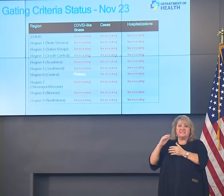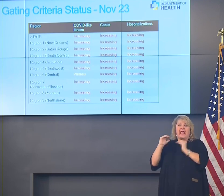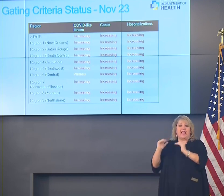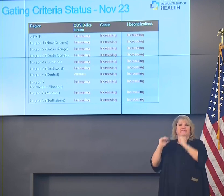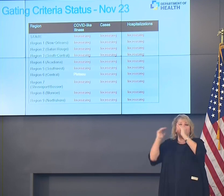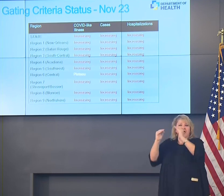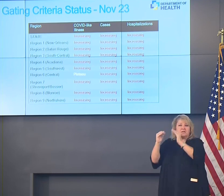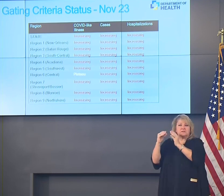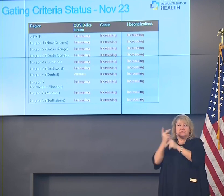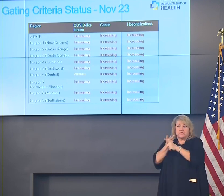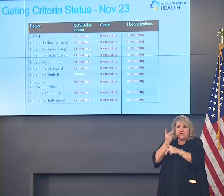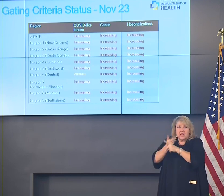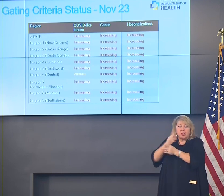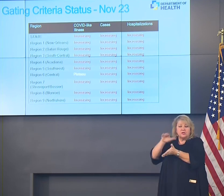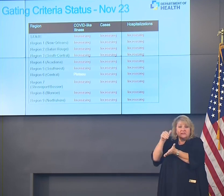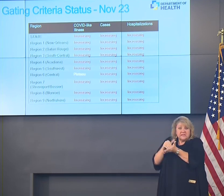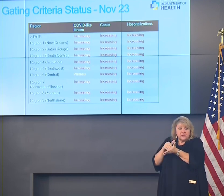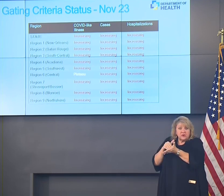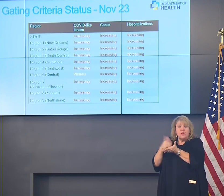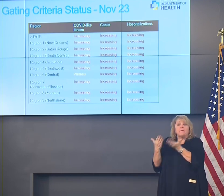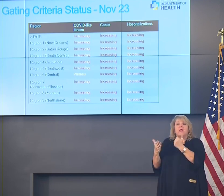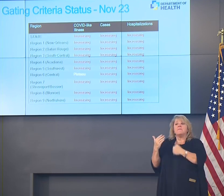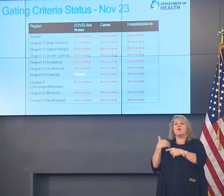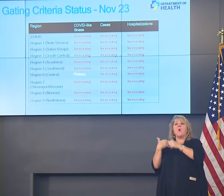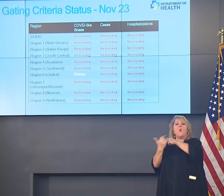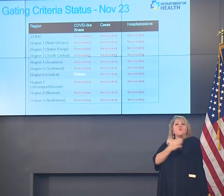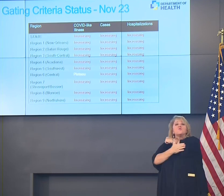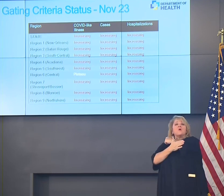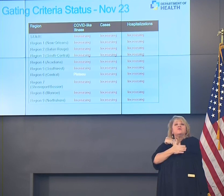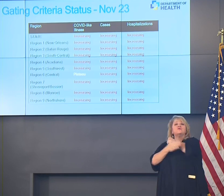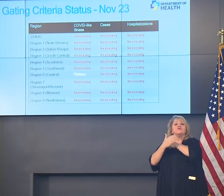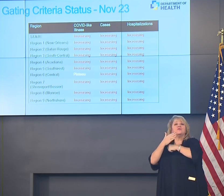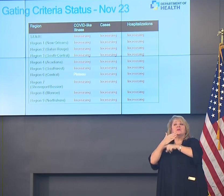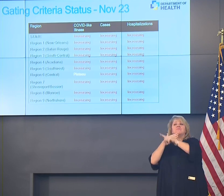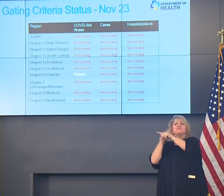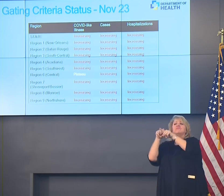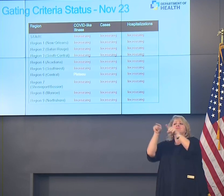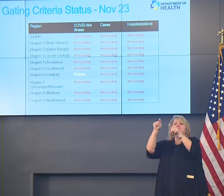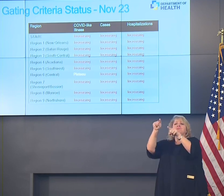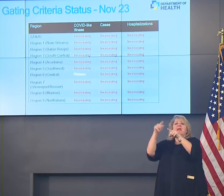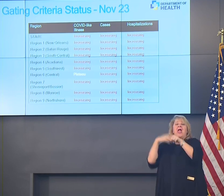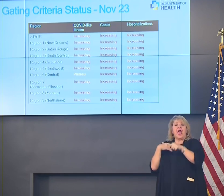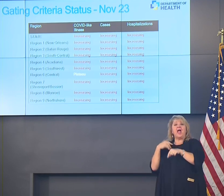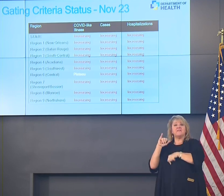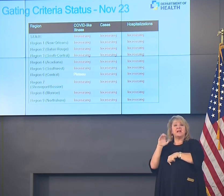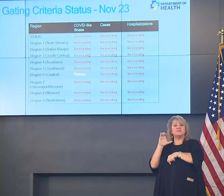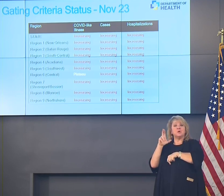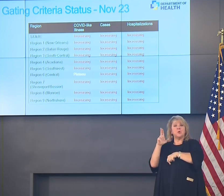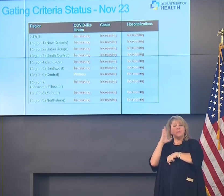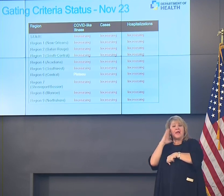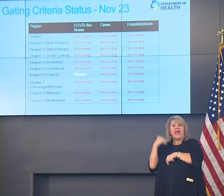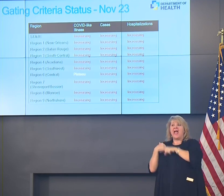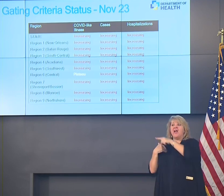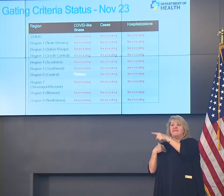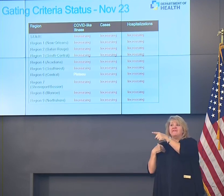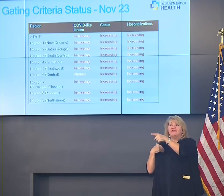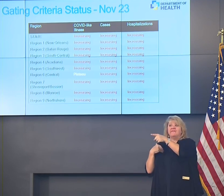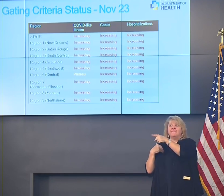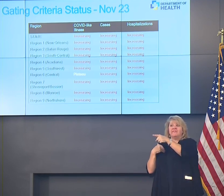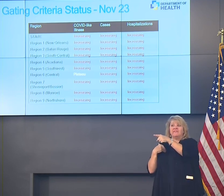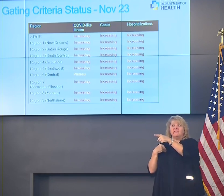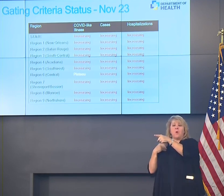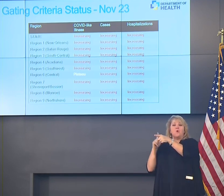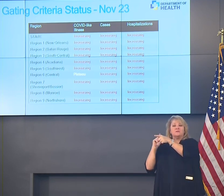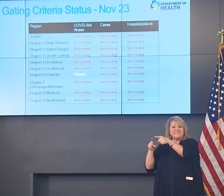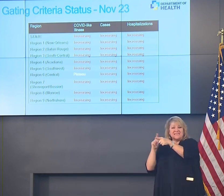So even if a rural hospital might have an ICU bed available, if a patient presents there and needs an advanced level